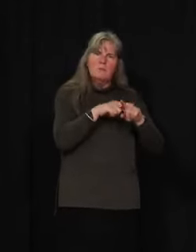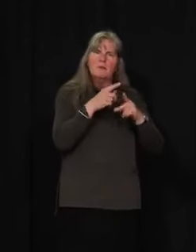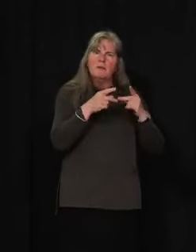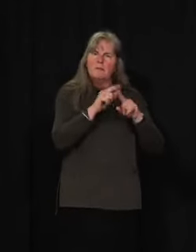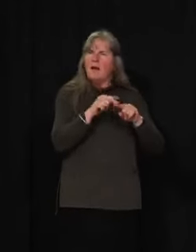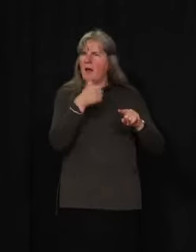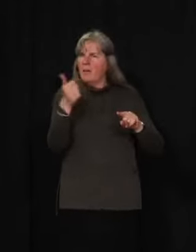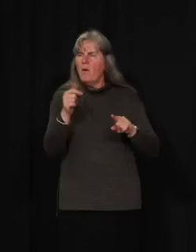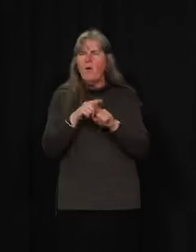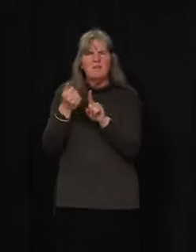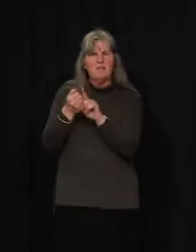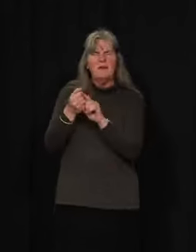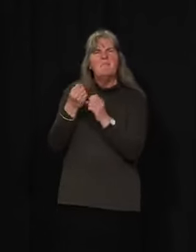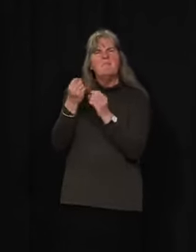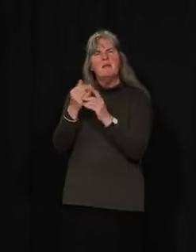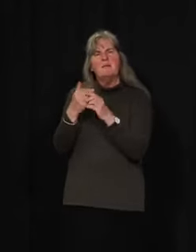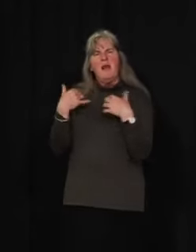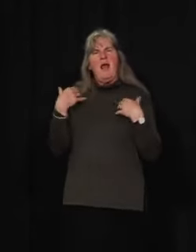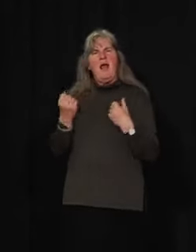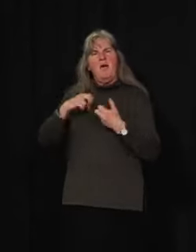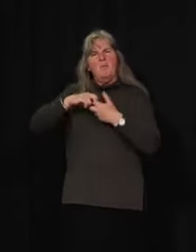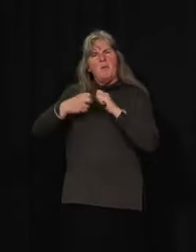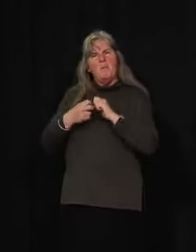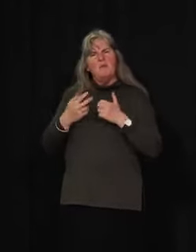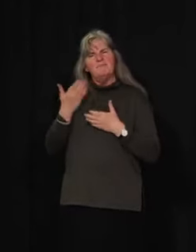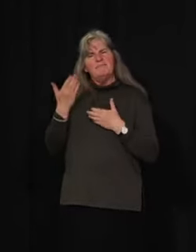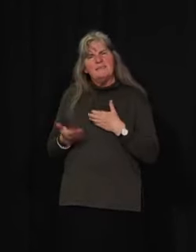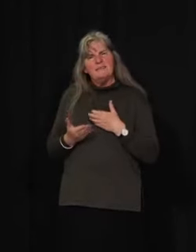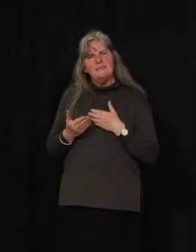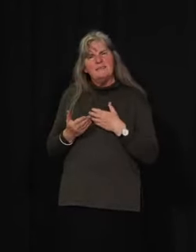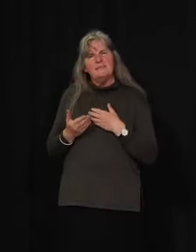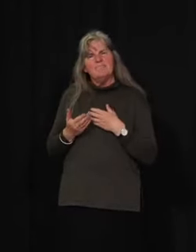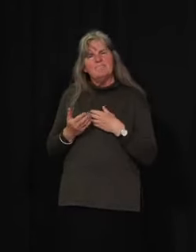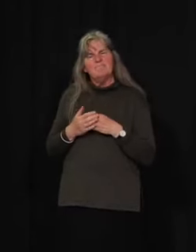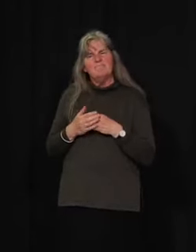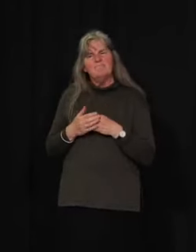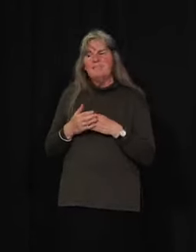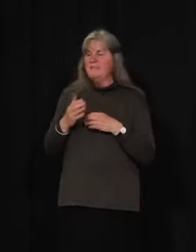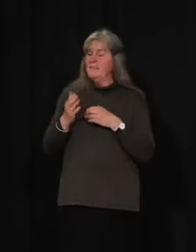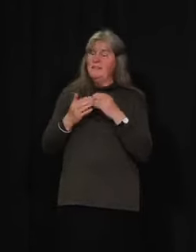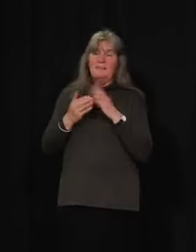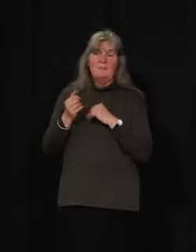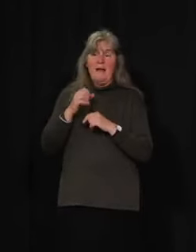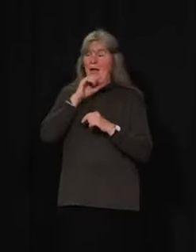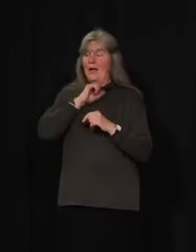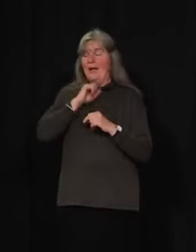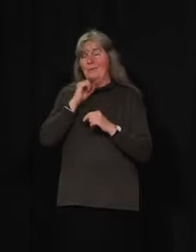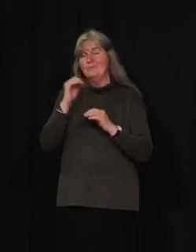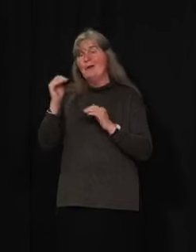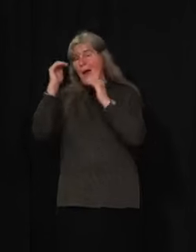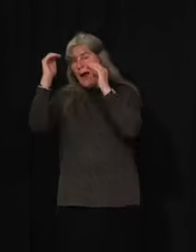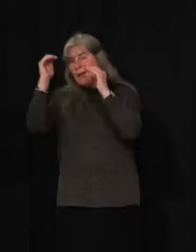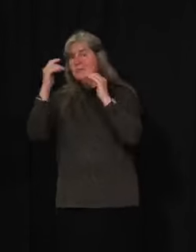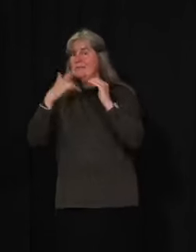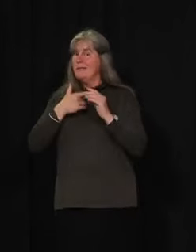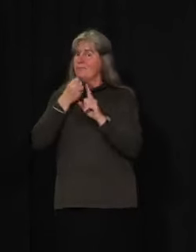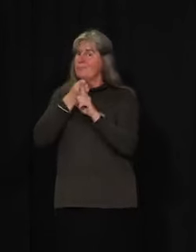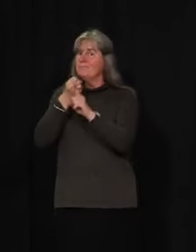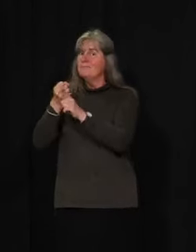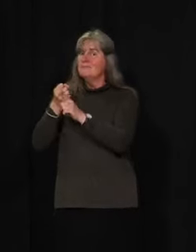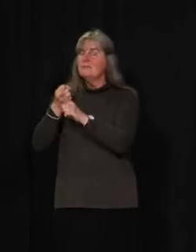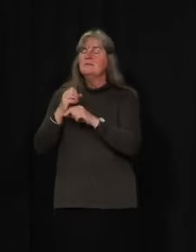people with underlying medical conditions, whatever their age, especially adults. But,